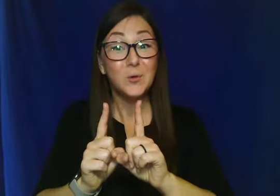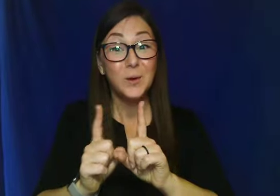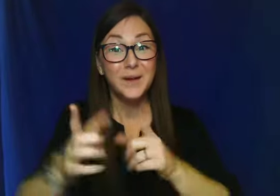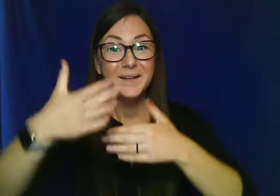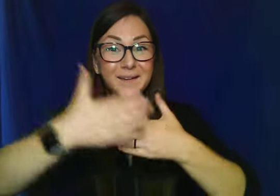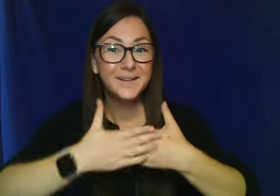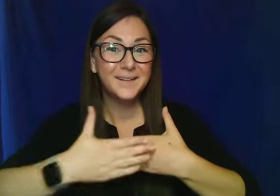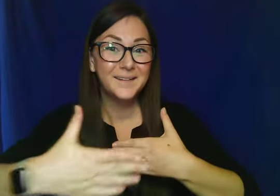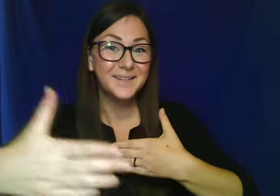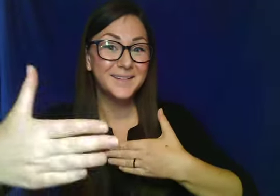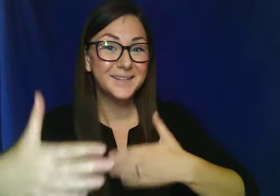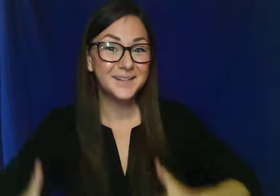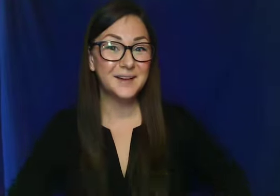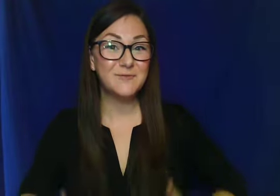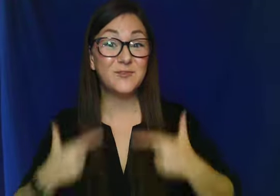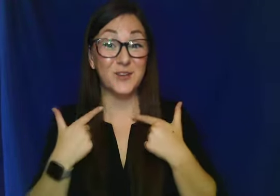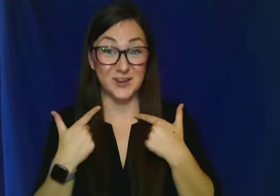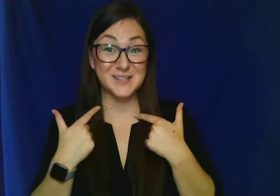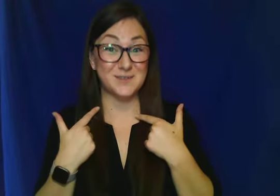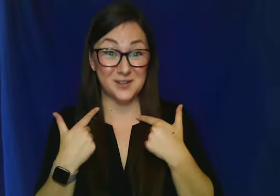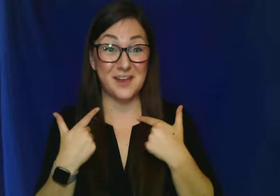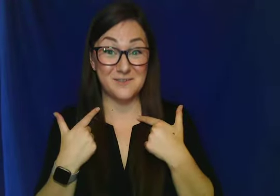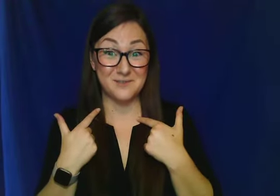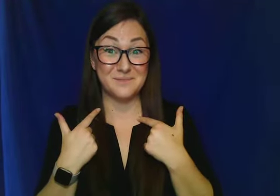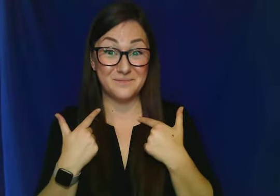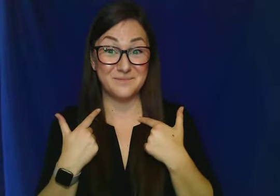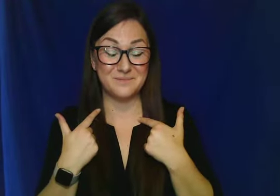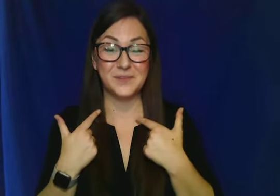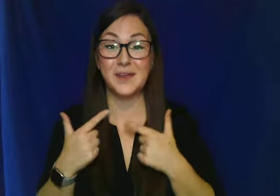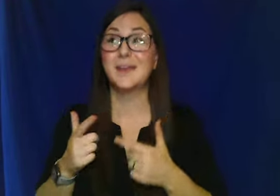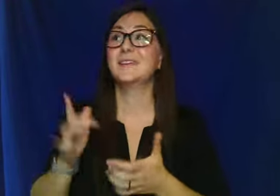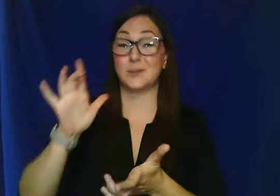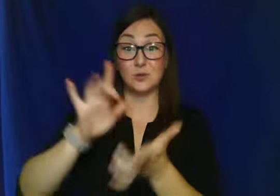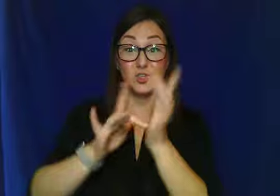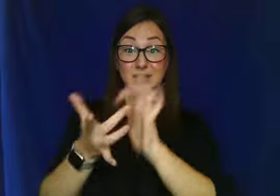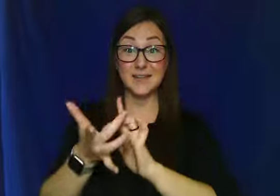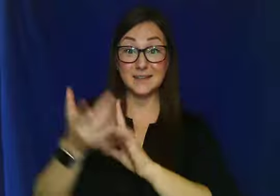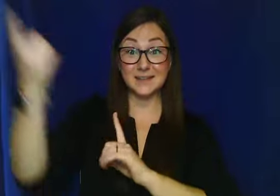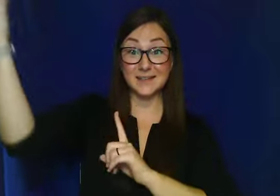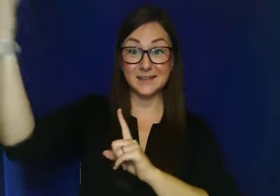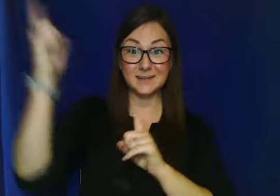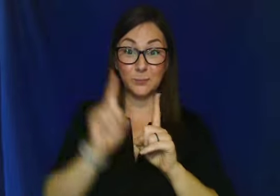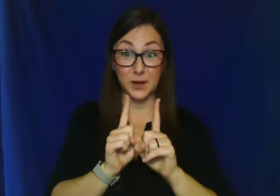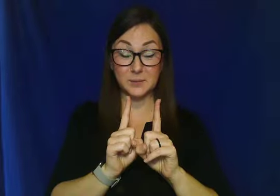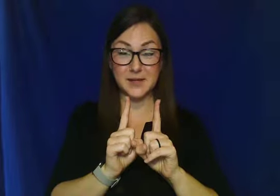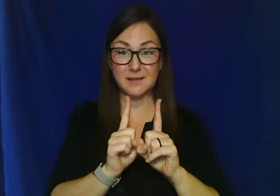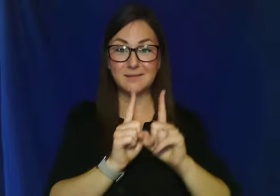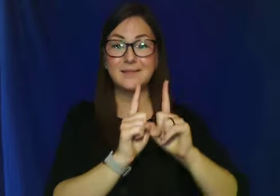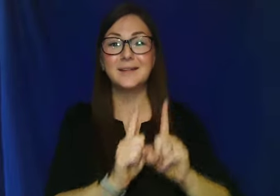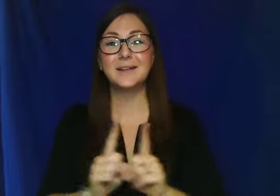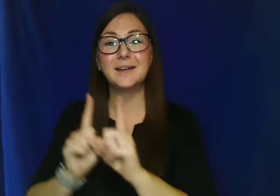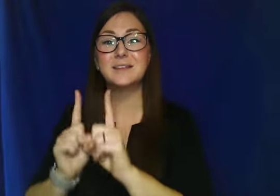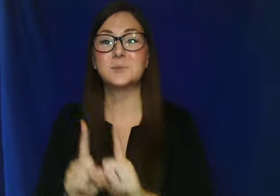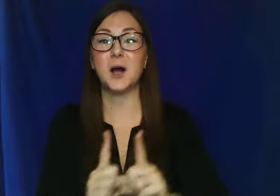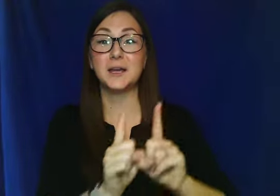for the rest of your life. So Jesus, bring him down. He's walking